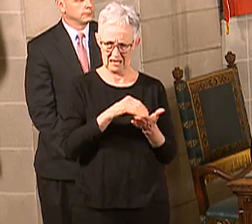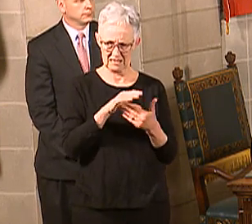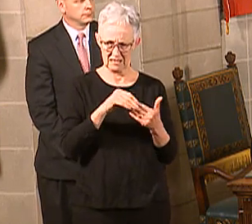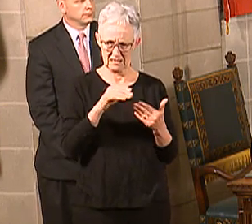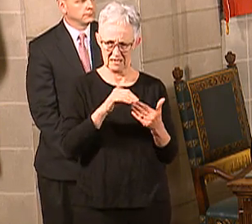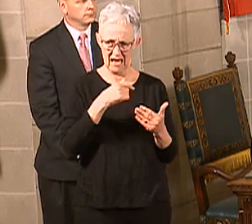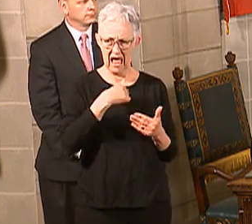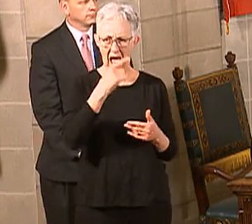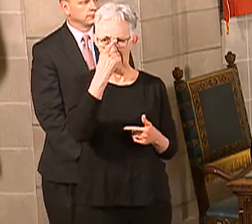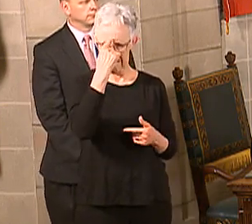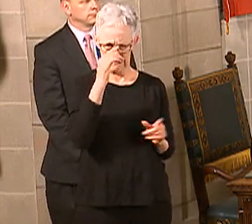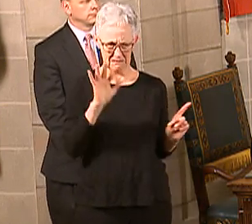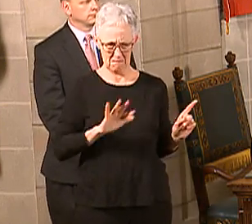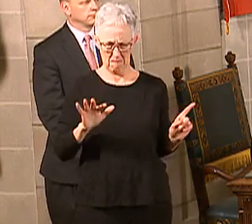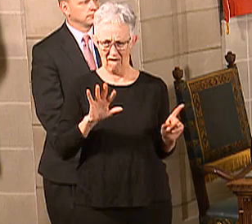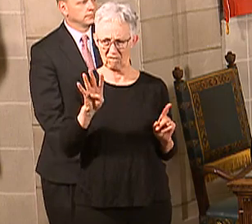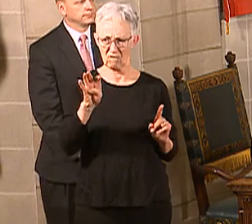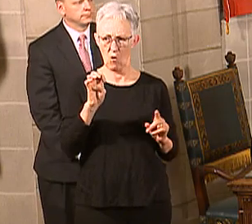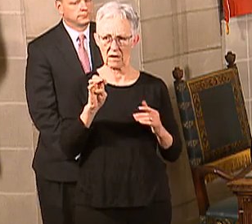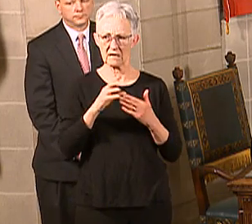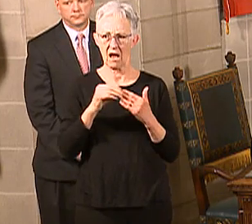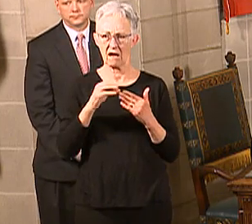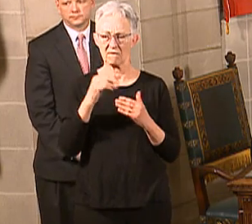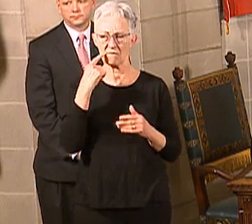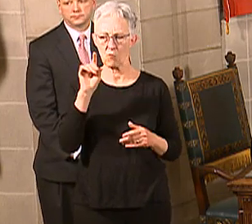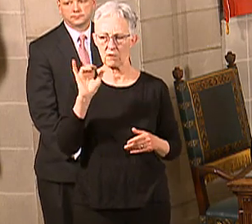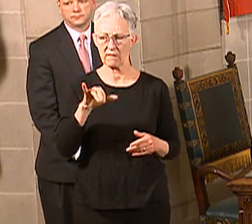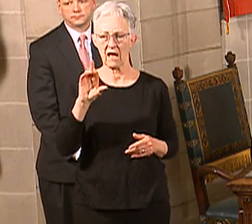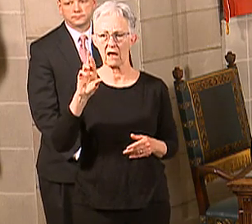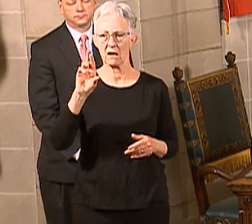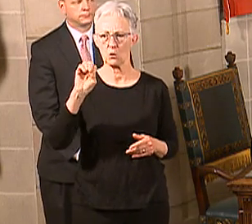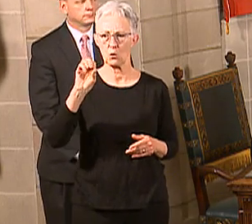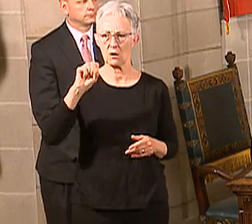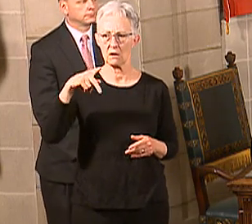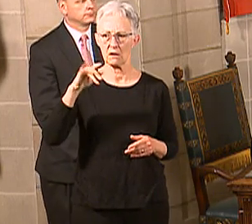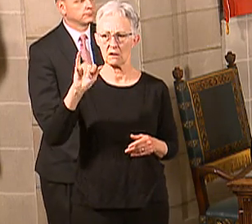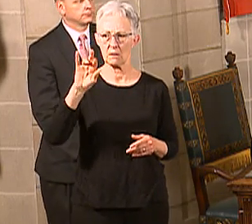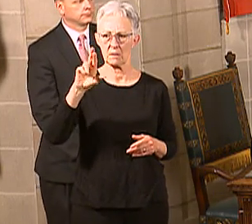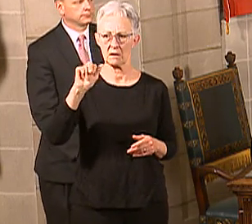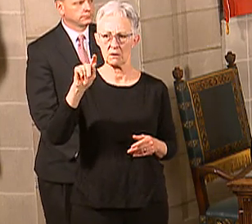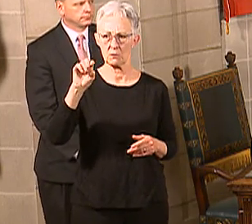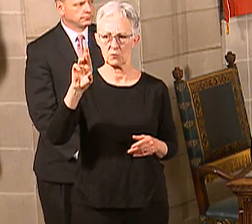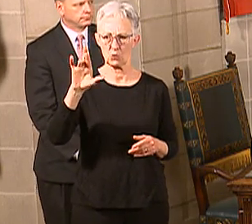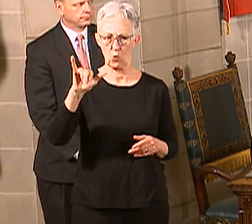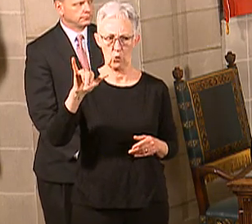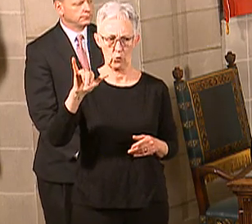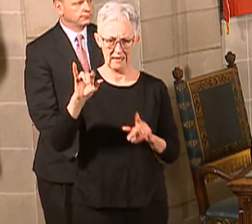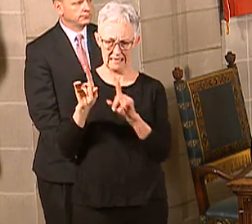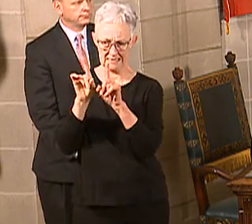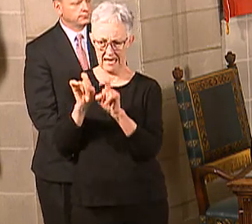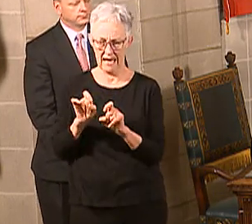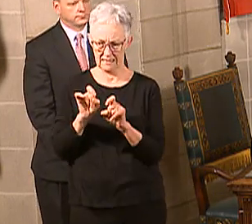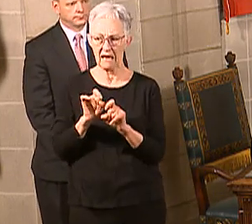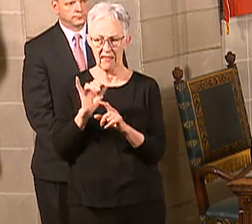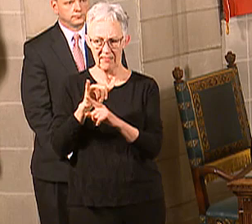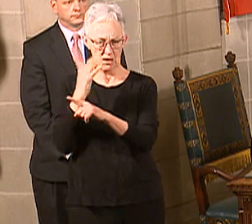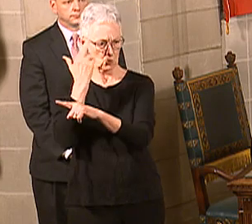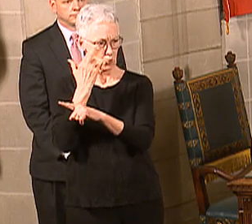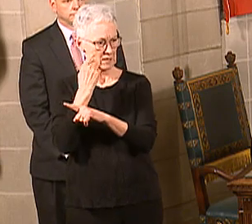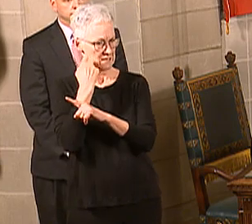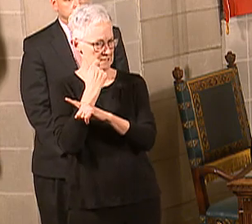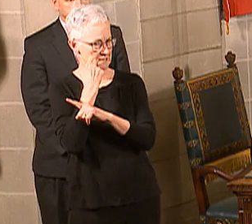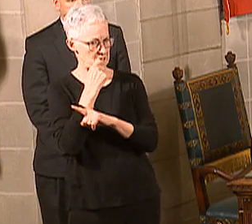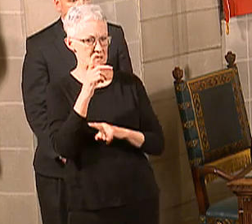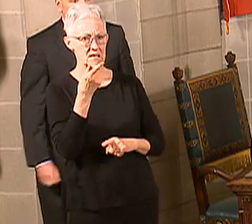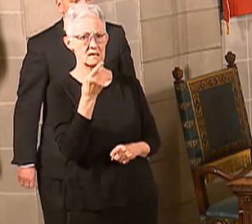$400 for that panel. And that's one of the reasons why Dr. Antone was talking about loosening those restrictions, so that if somebody, say, for